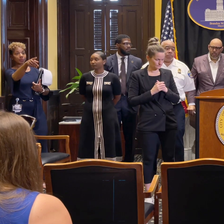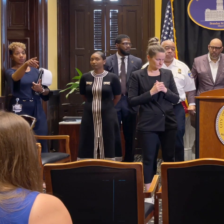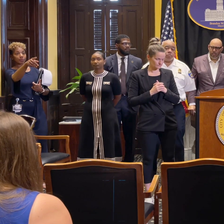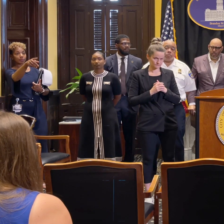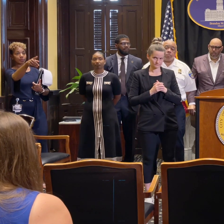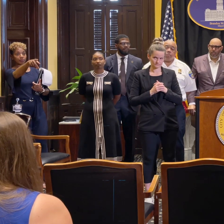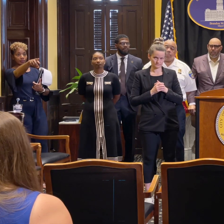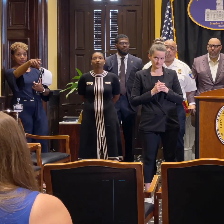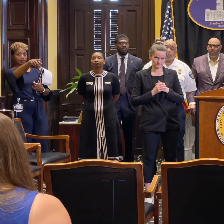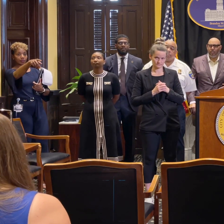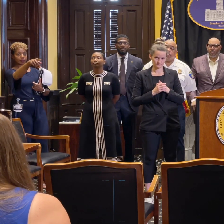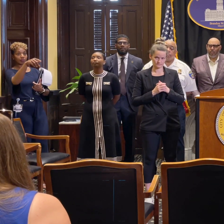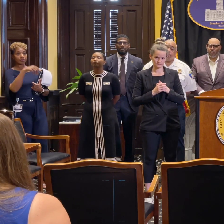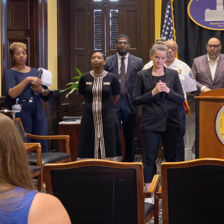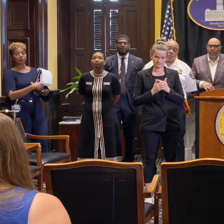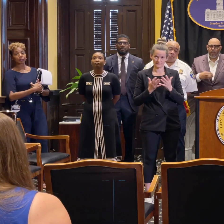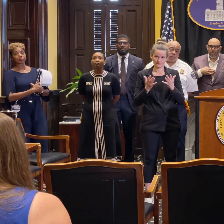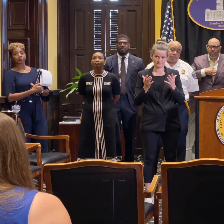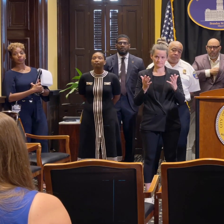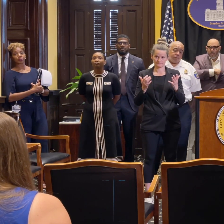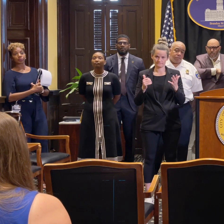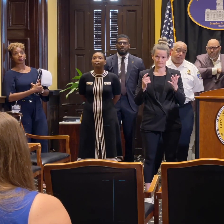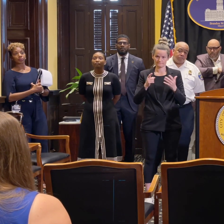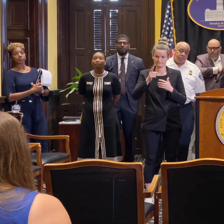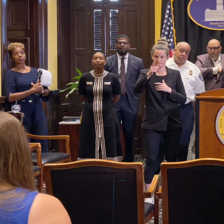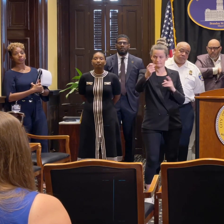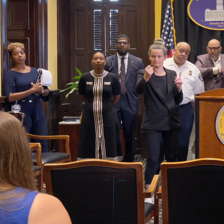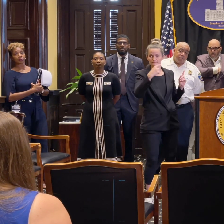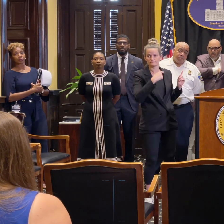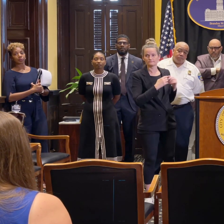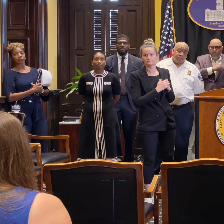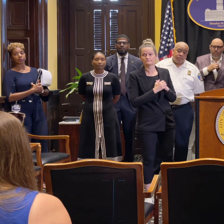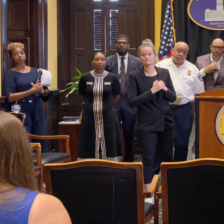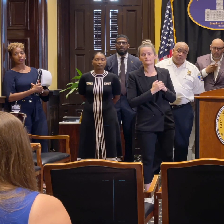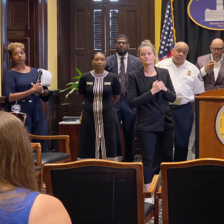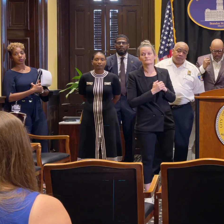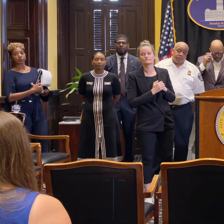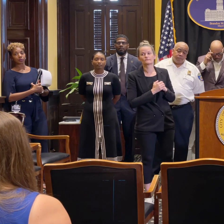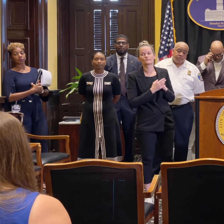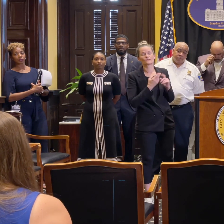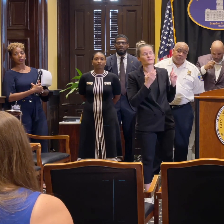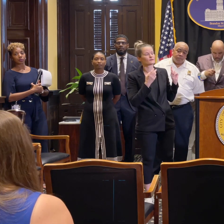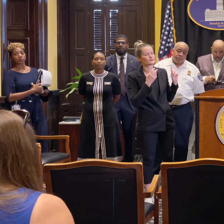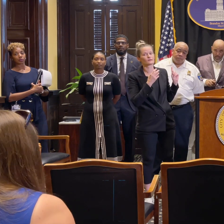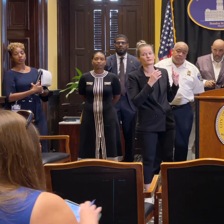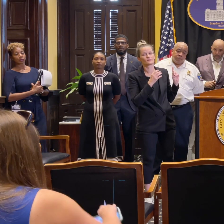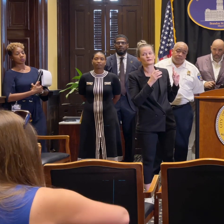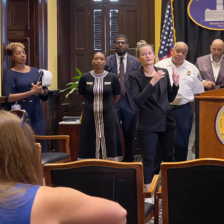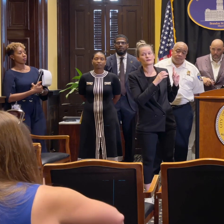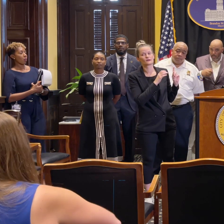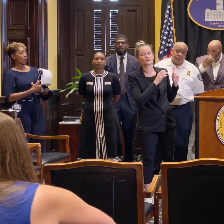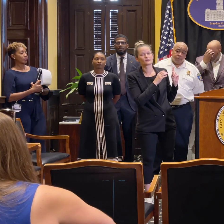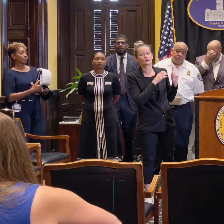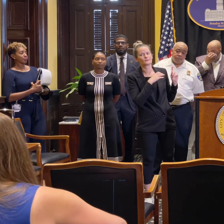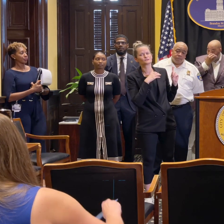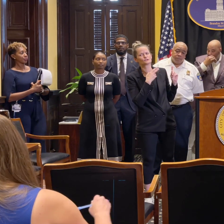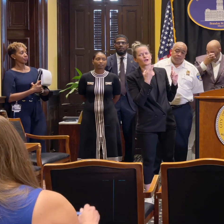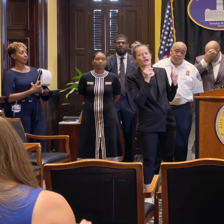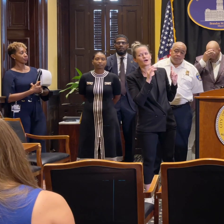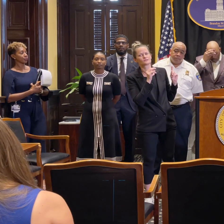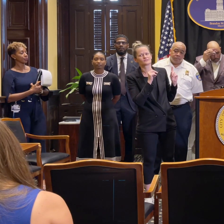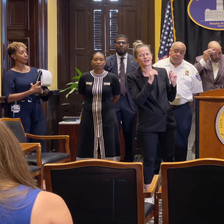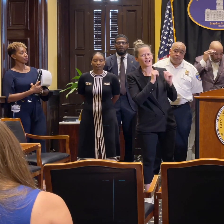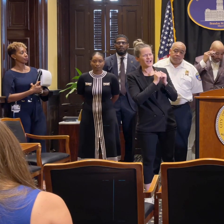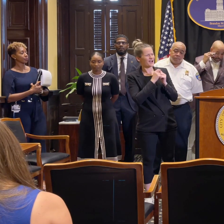Anybody else? I don't know if Commissioner Harrison could say if you know anything more about how this started, if you've been able to get a clearer picture